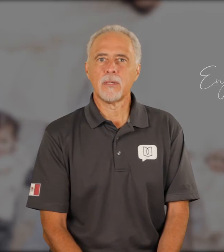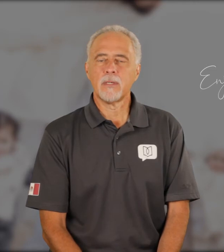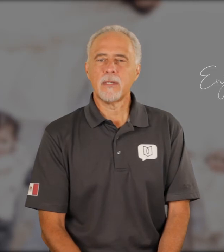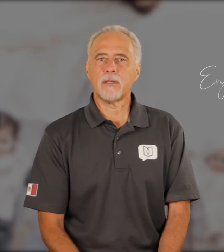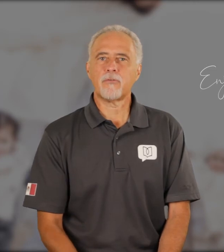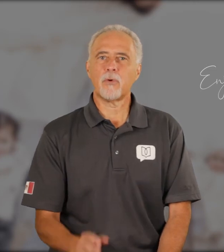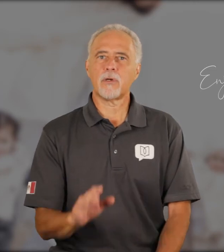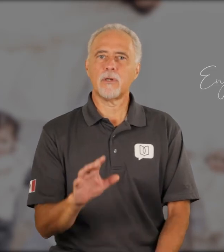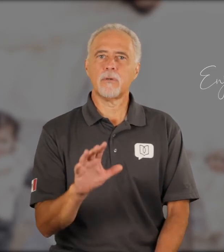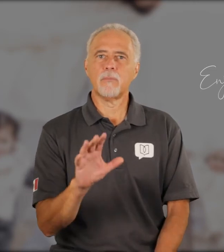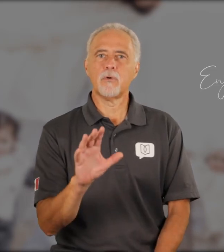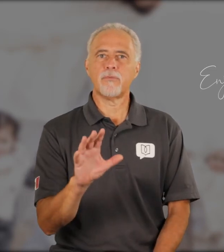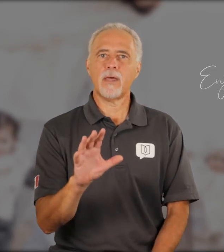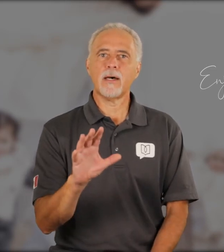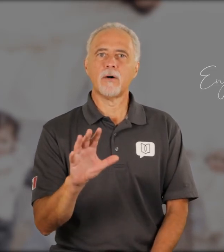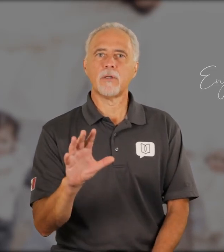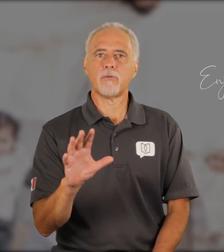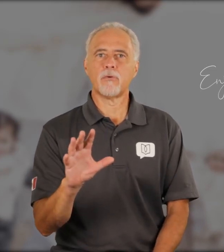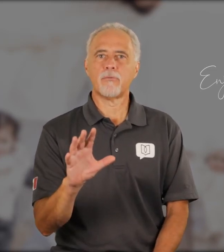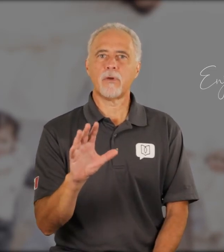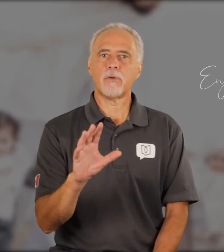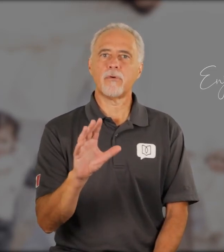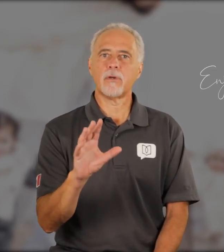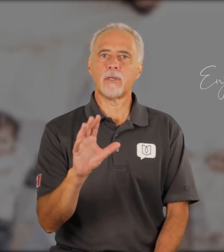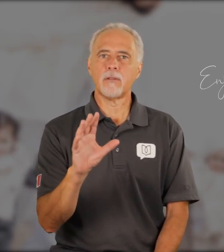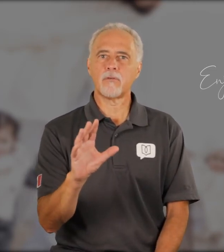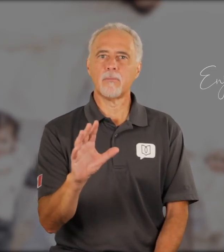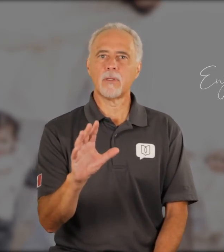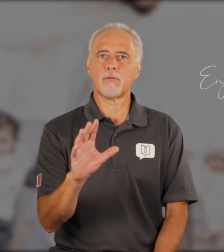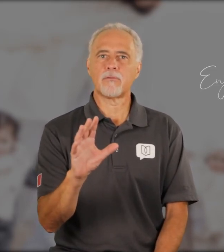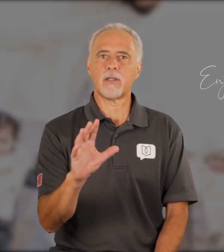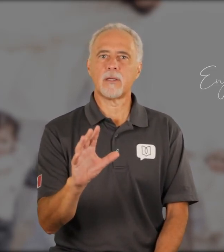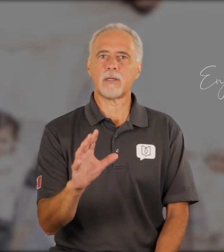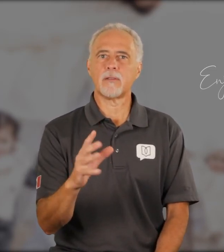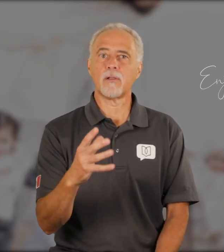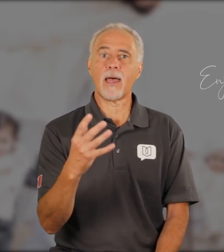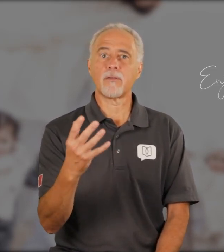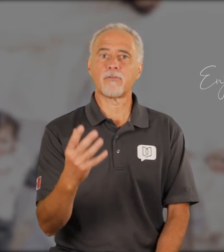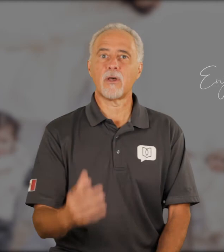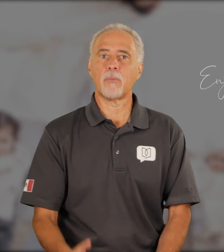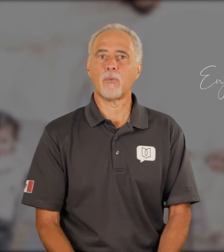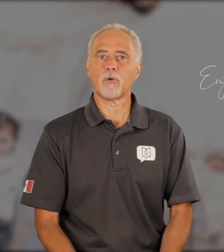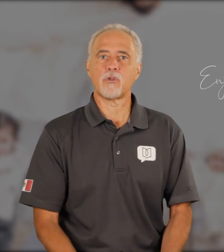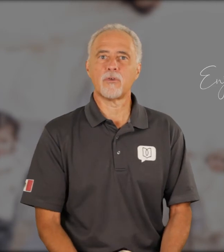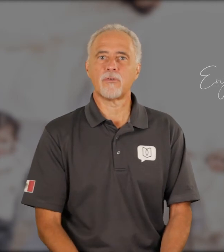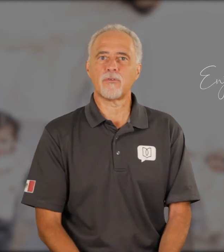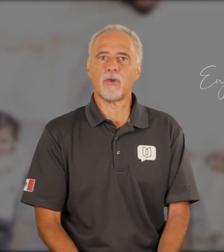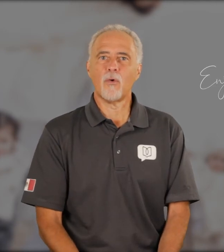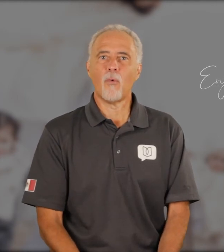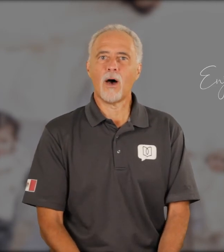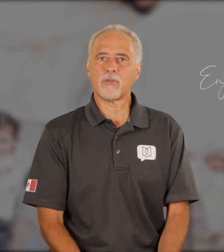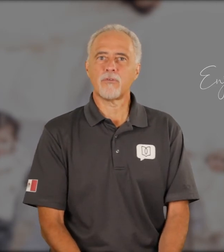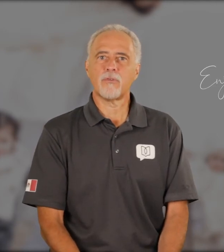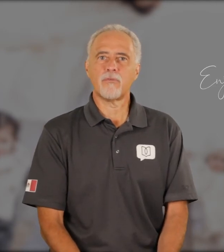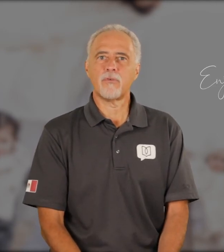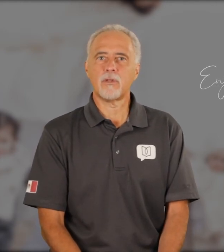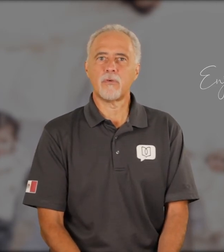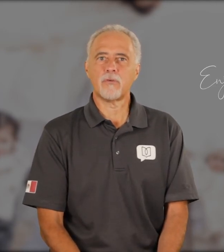And so we're going to move now into a very, very intimate setting in the Last Supper where Jesus washes the feet of his